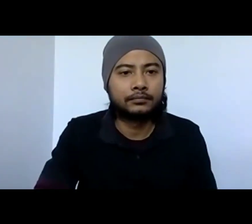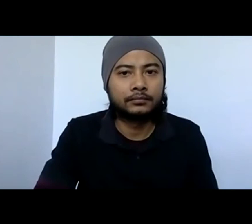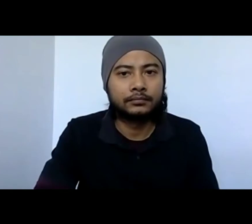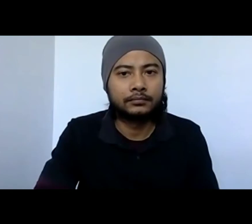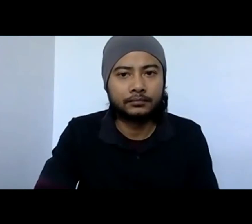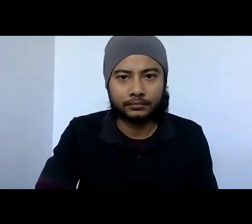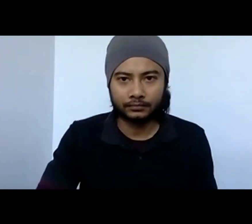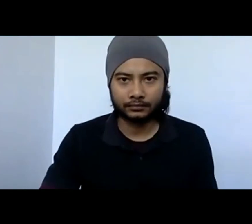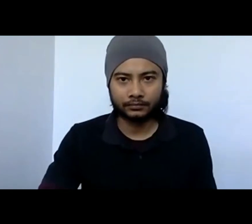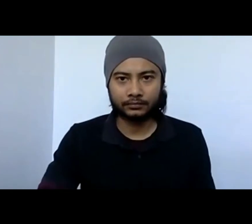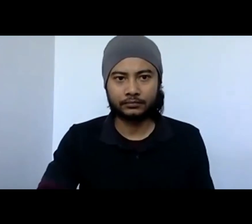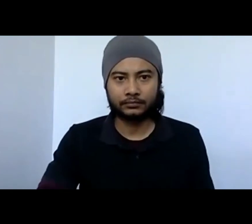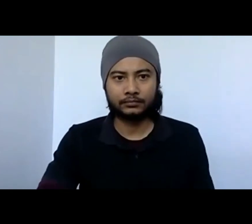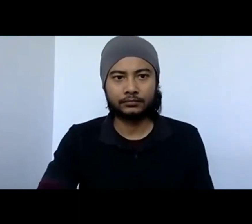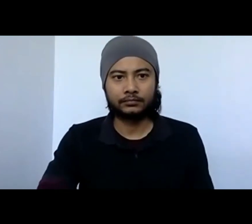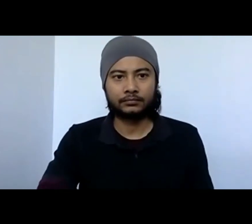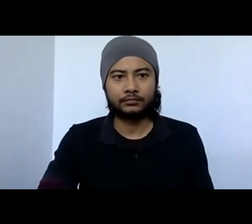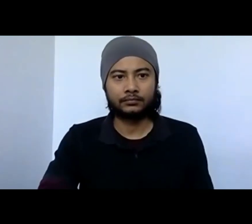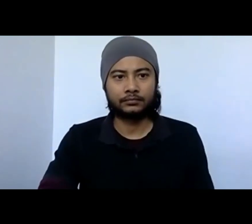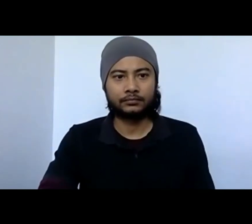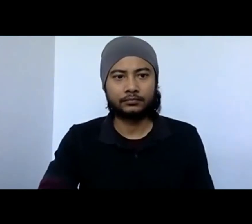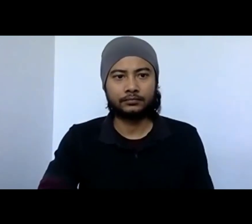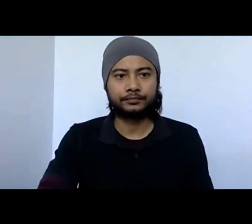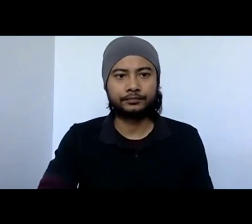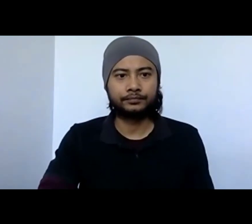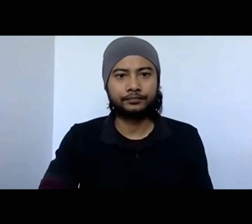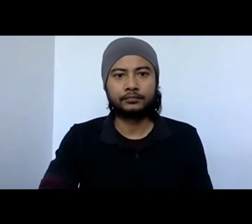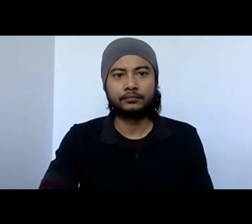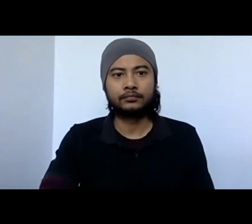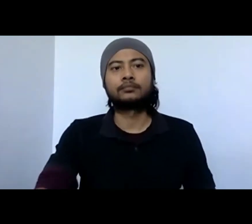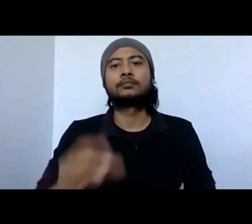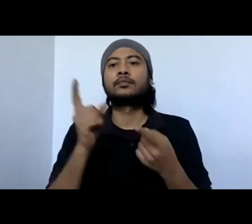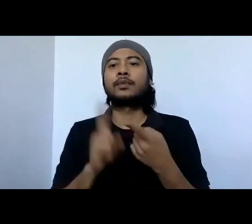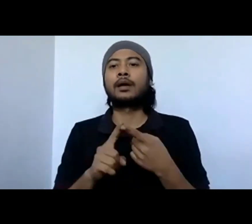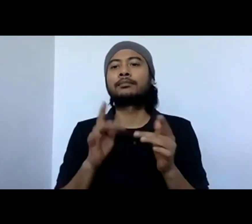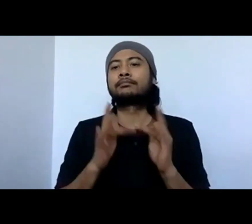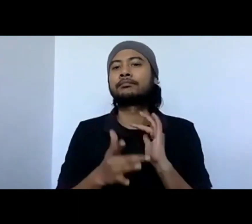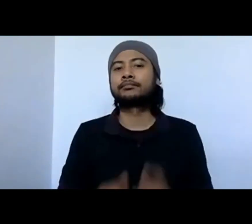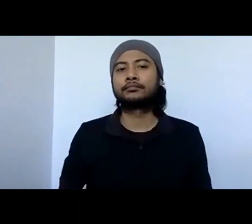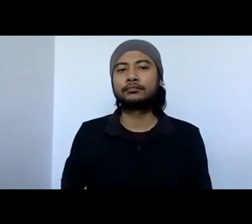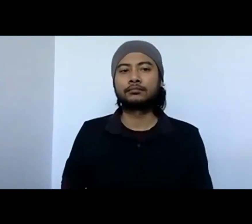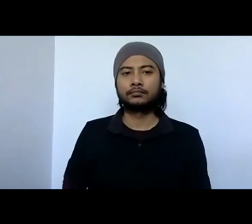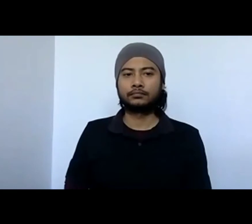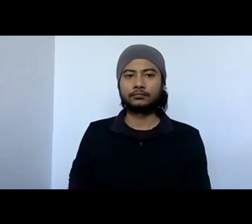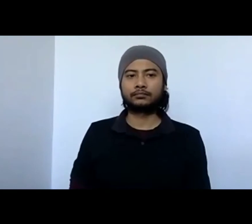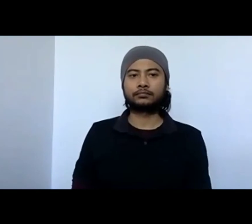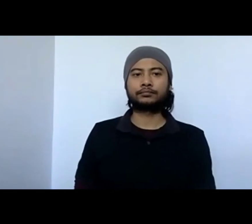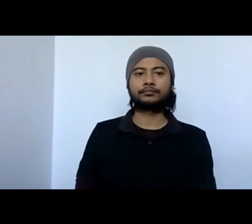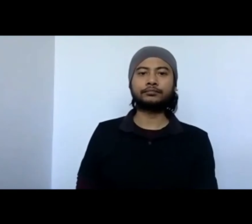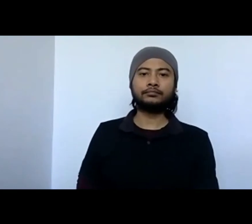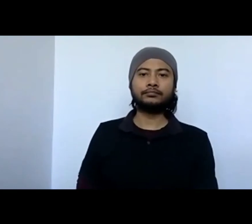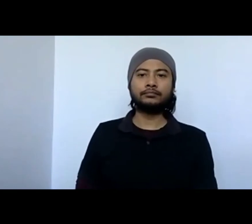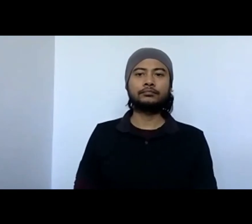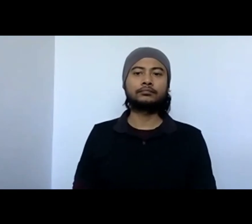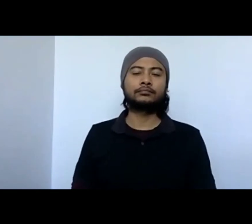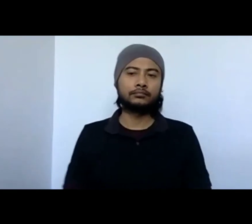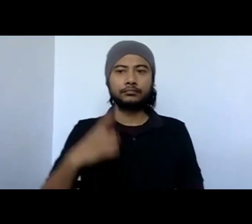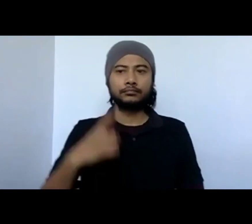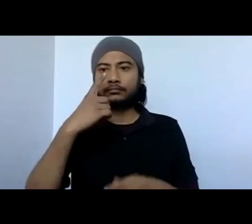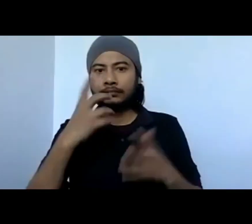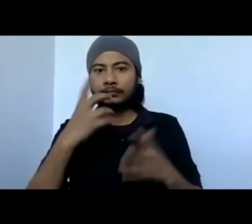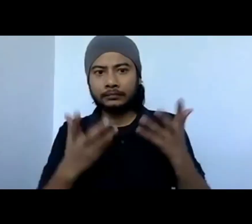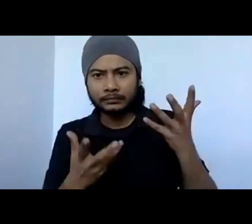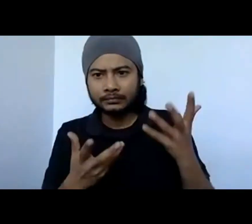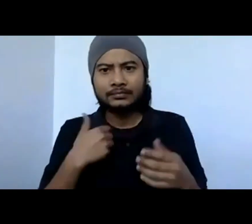Smita, we are not able to hear you. You are on mute. Smita, you are on mute. Oh, okay, okay. I'm so sorry. I think something, something went. Okay.